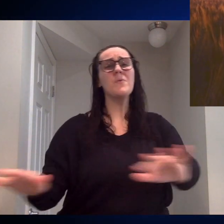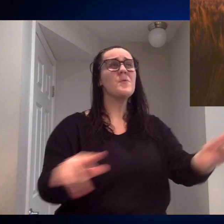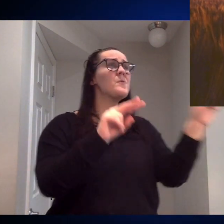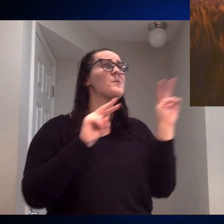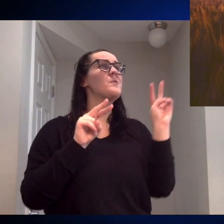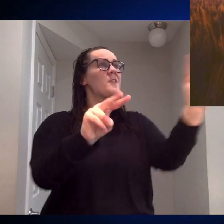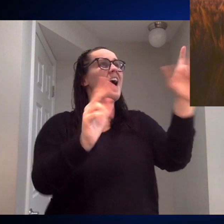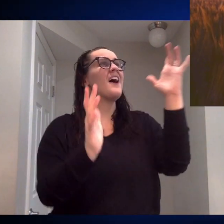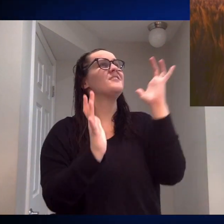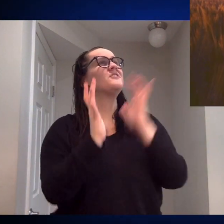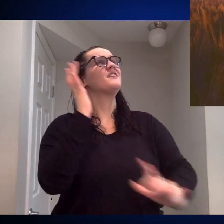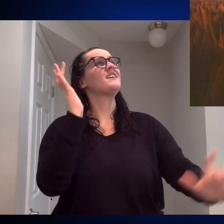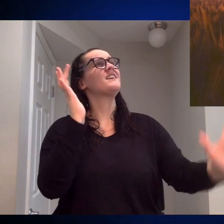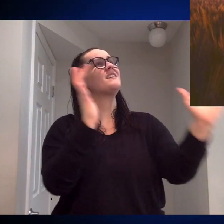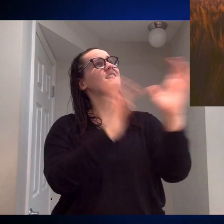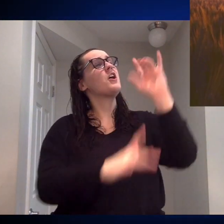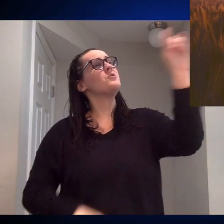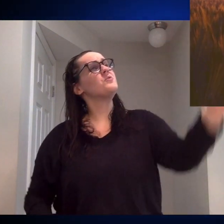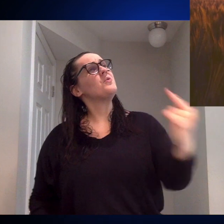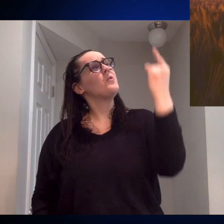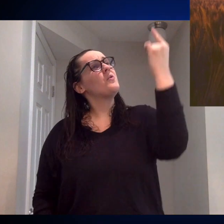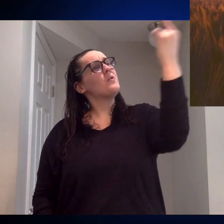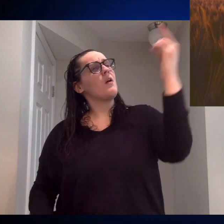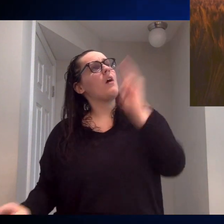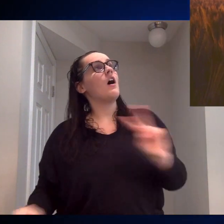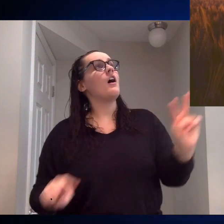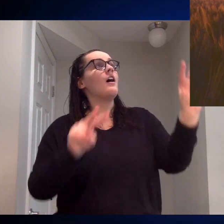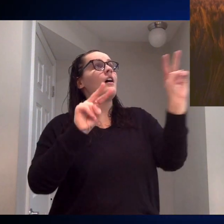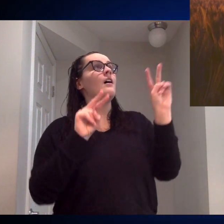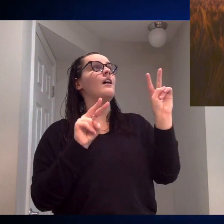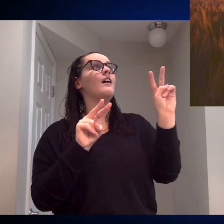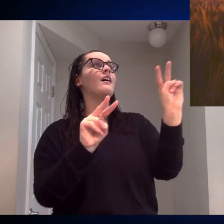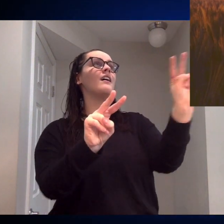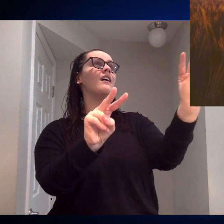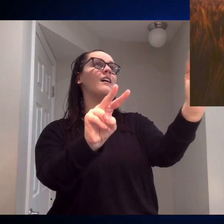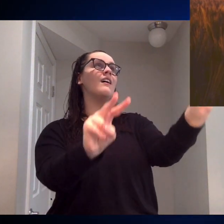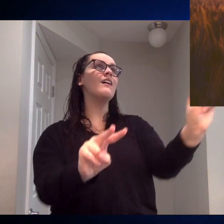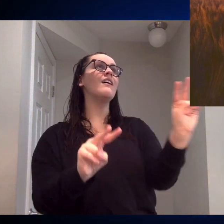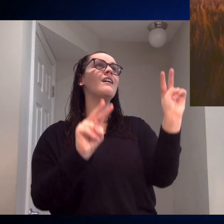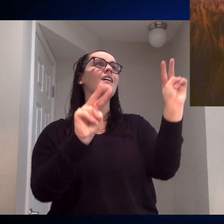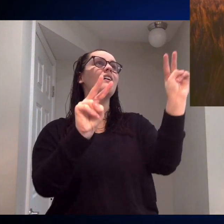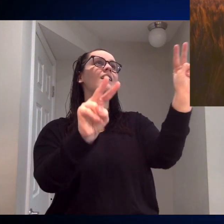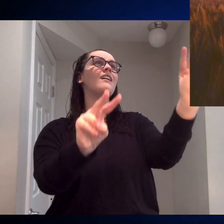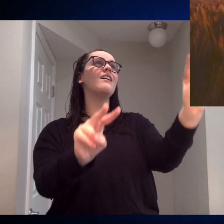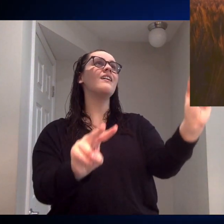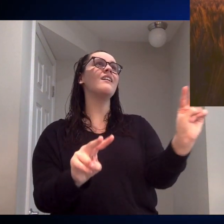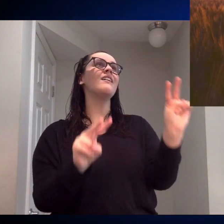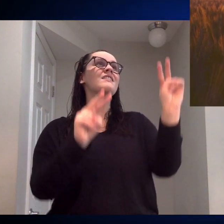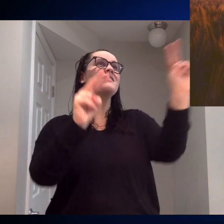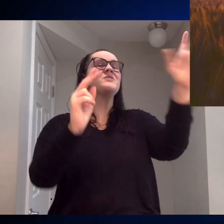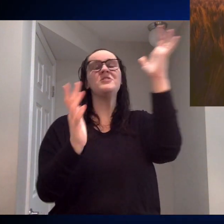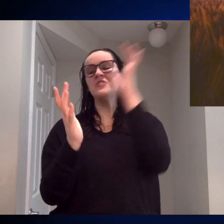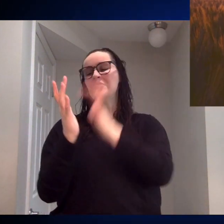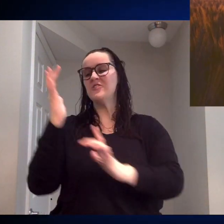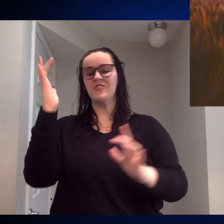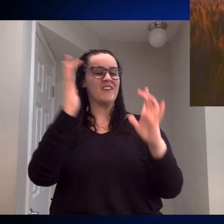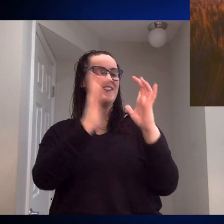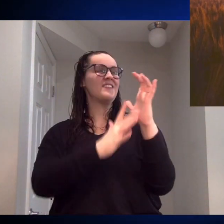Jesus, to You we lift our eyes